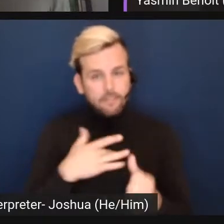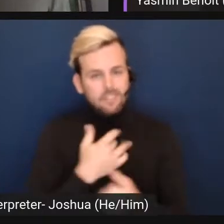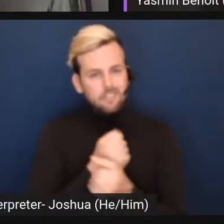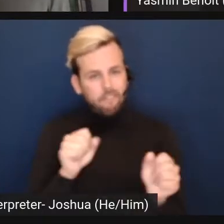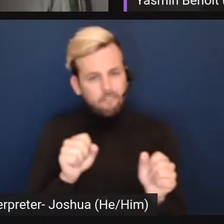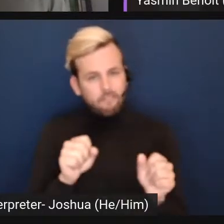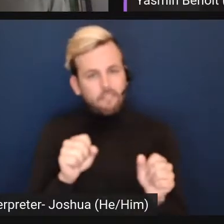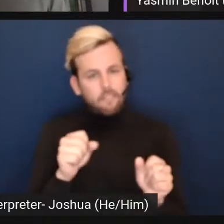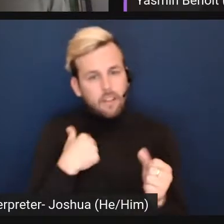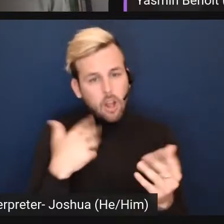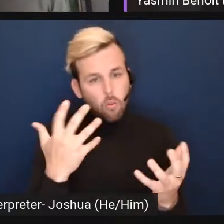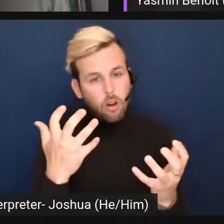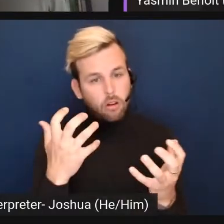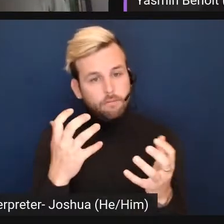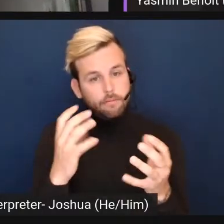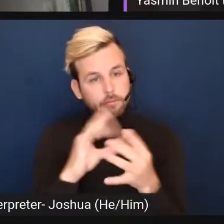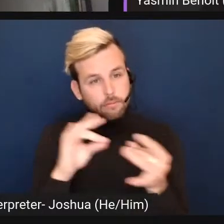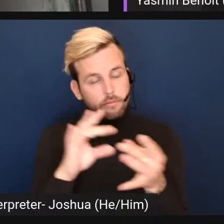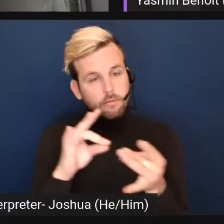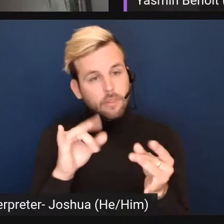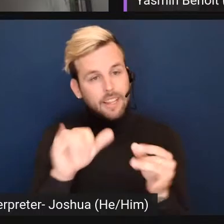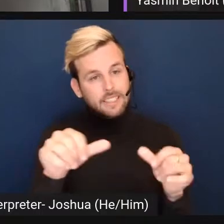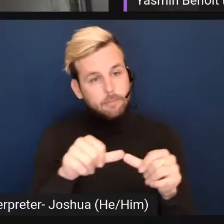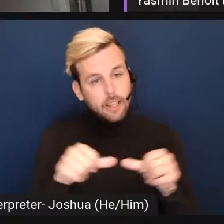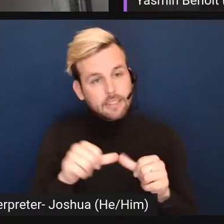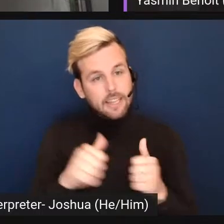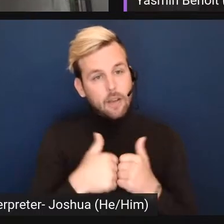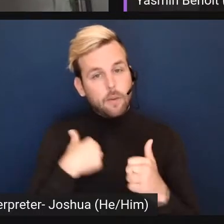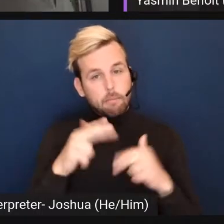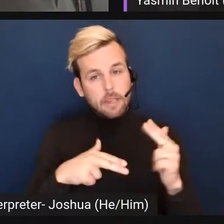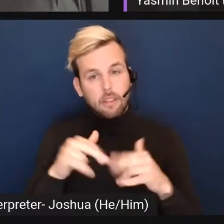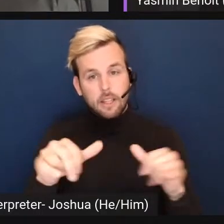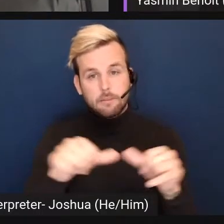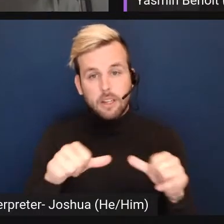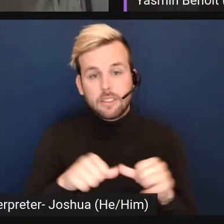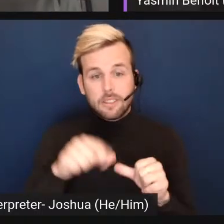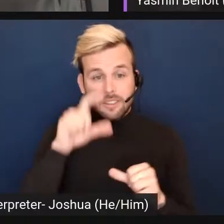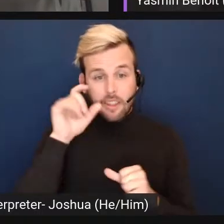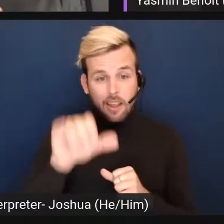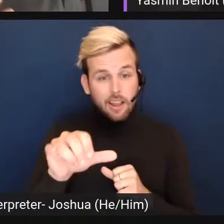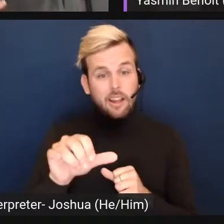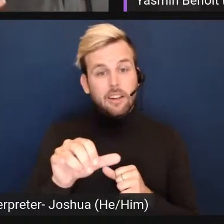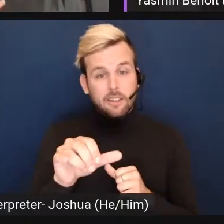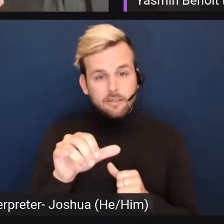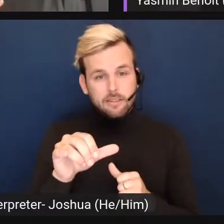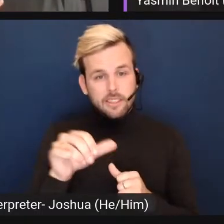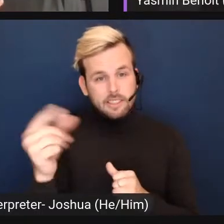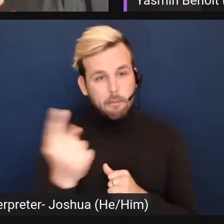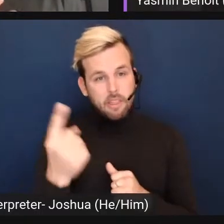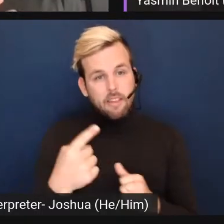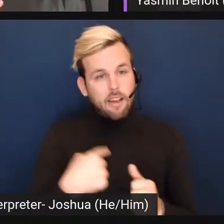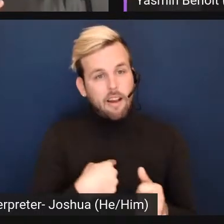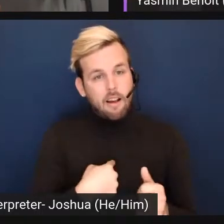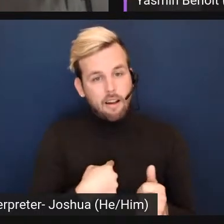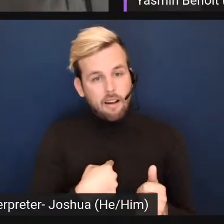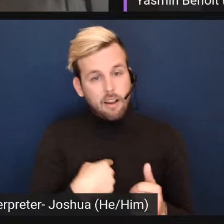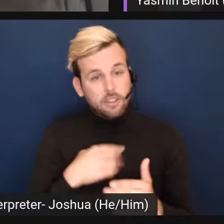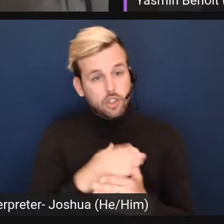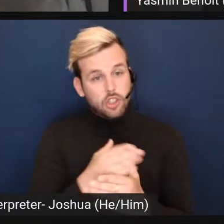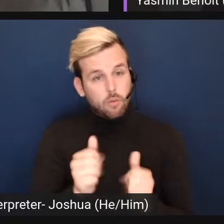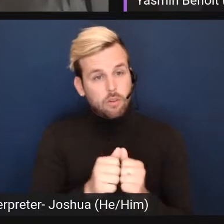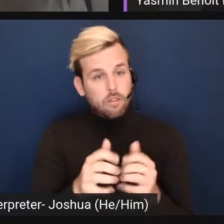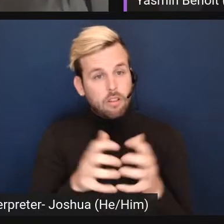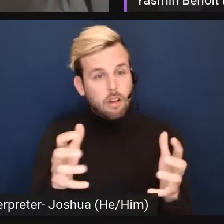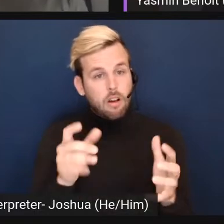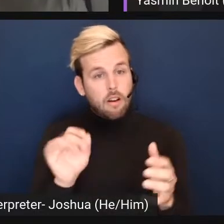And so I want to speak to the need to have that space and how we build it. Because that's, that's, I think, something that I share with a lot